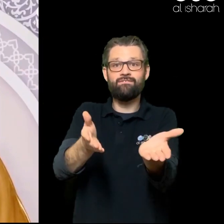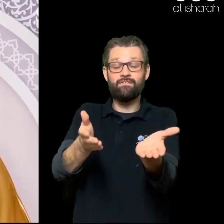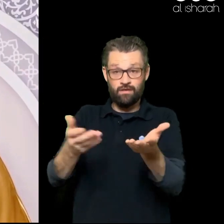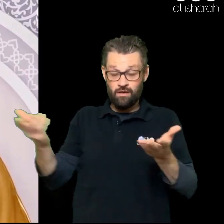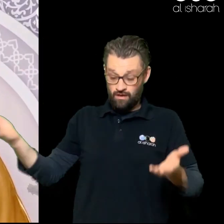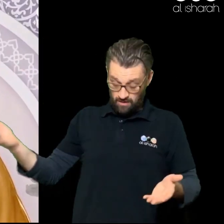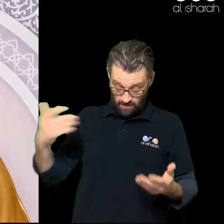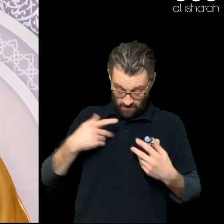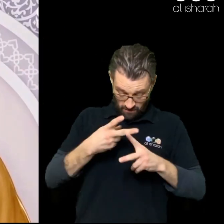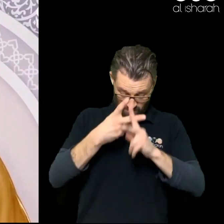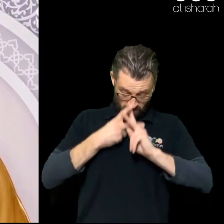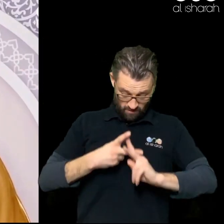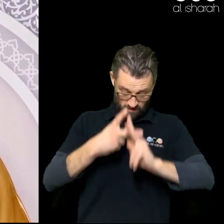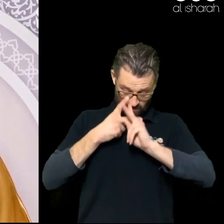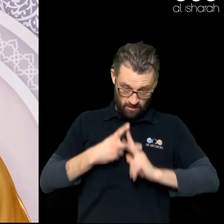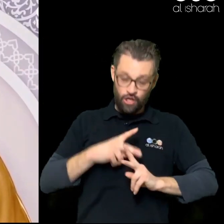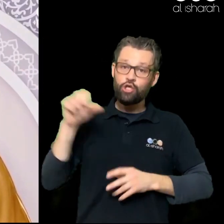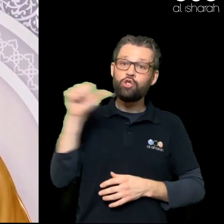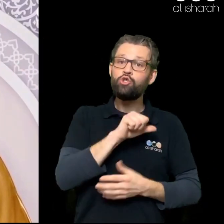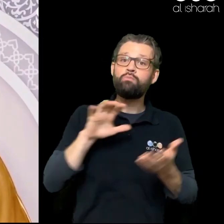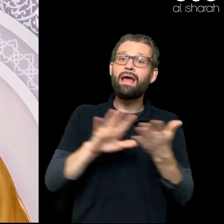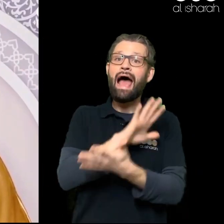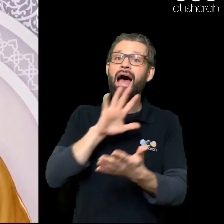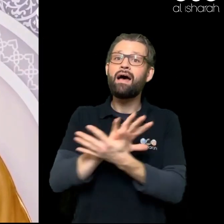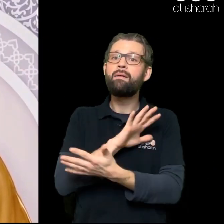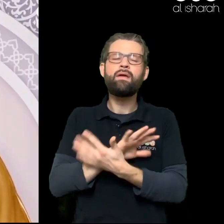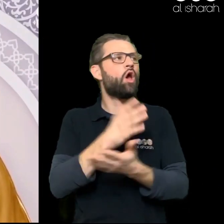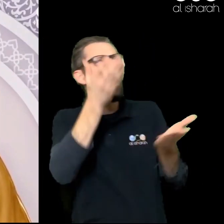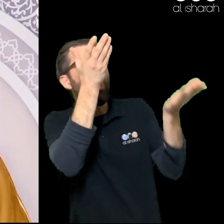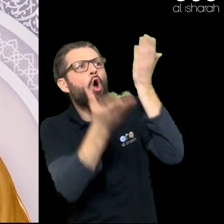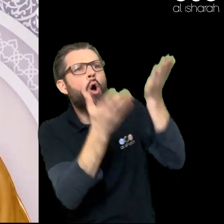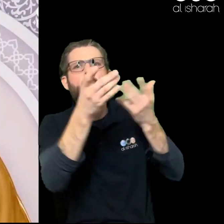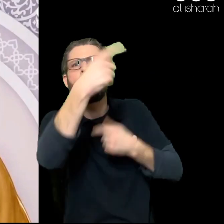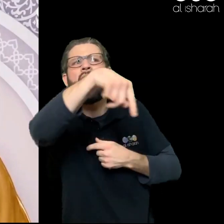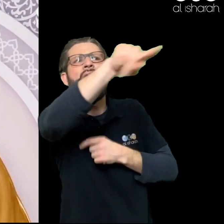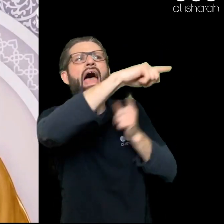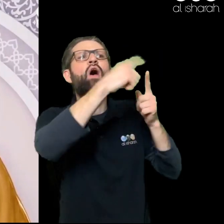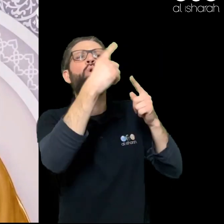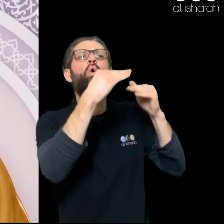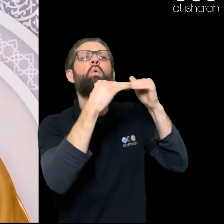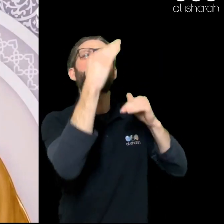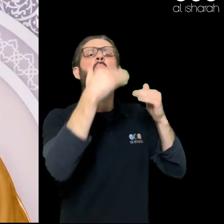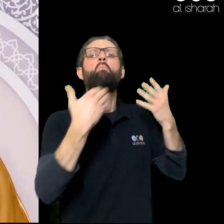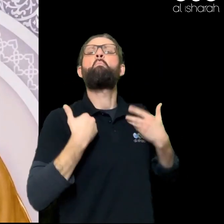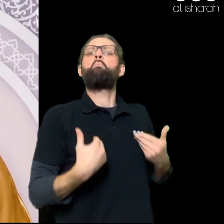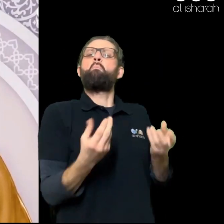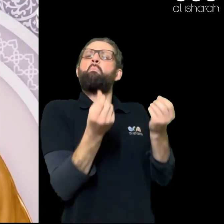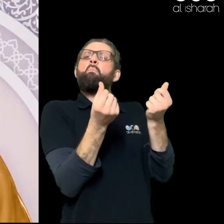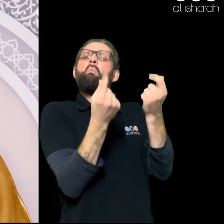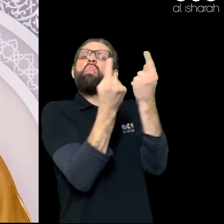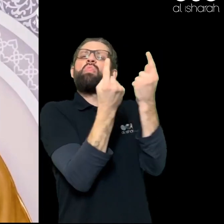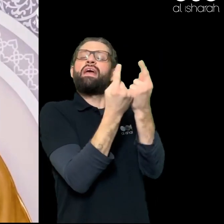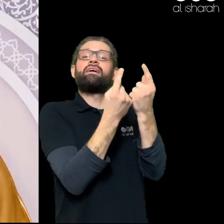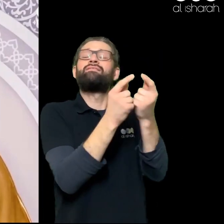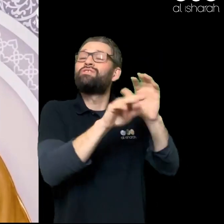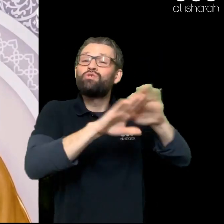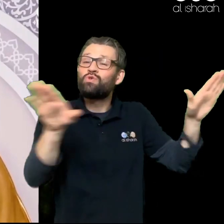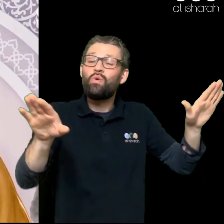The type of hair You have The skin You have The type of living You have Where you are living The conditions In which you are